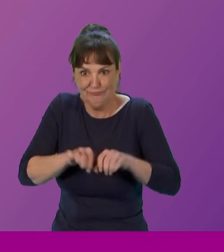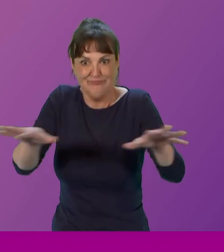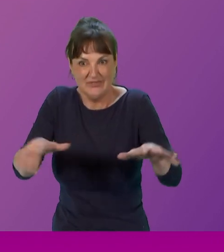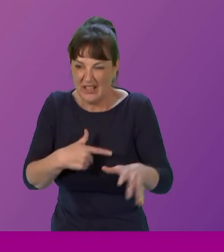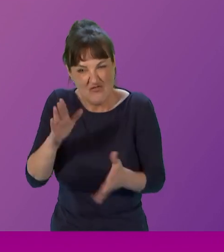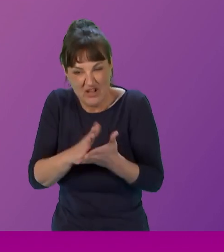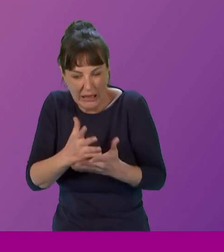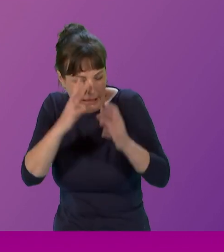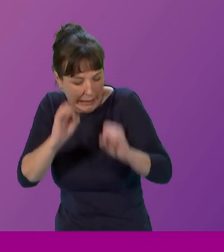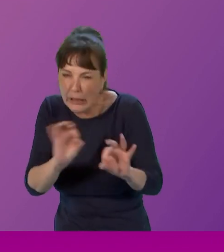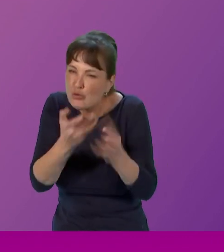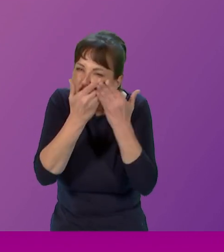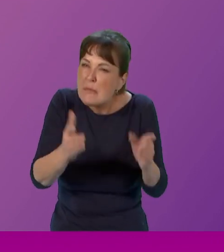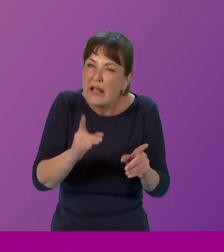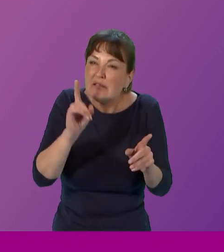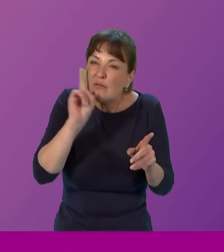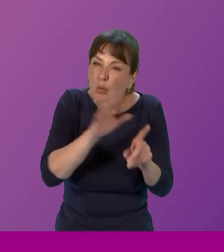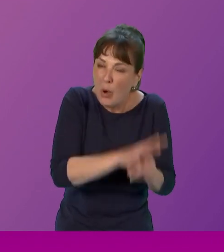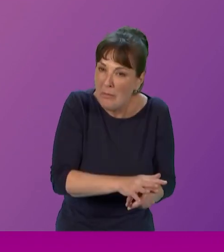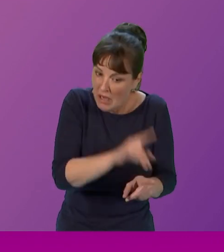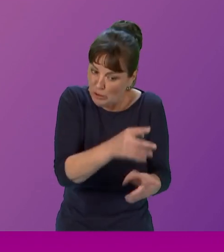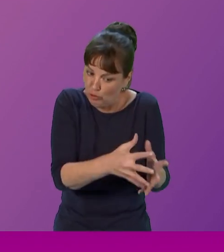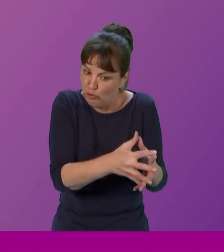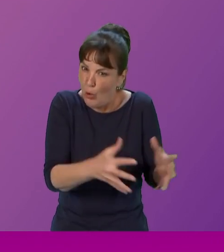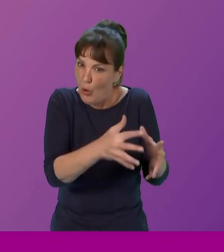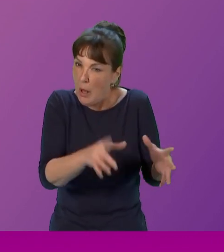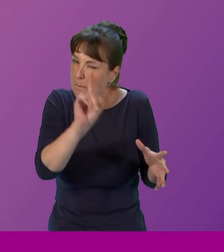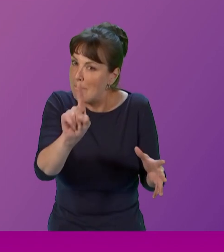what it's doing is it's going into your heads through social media.